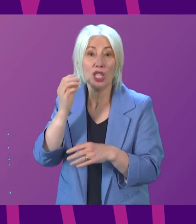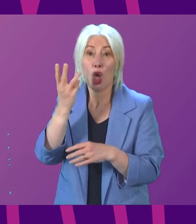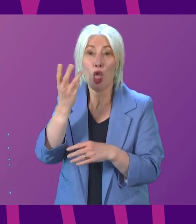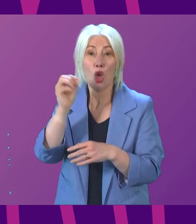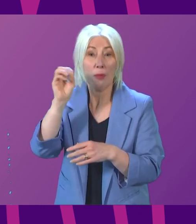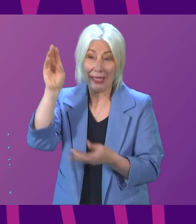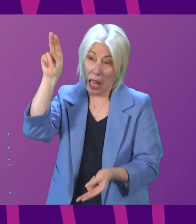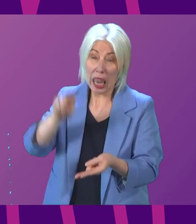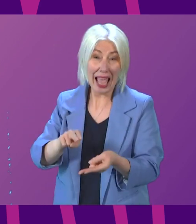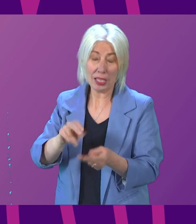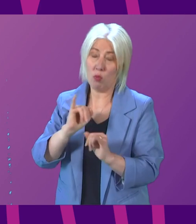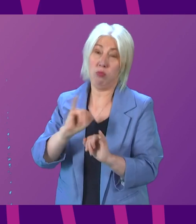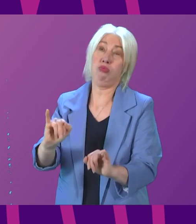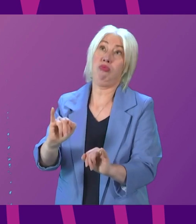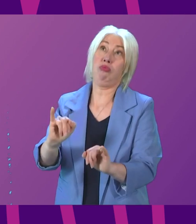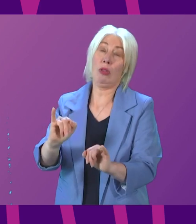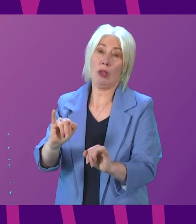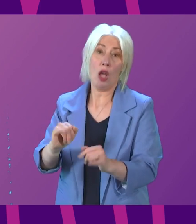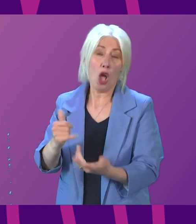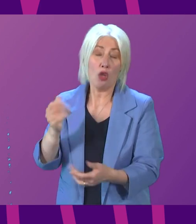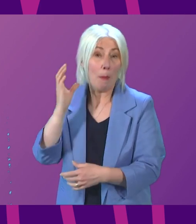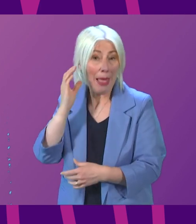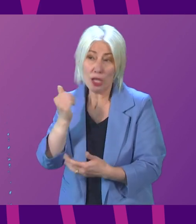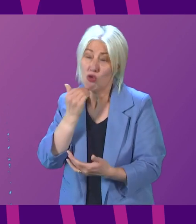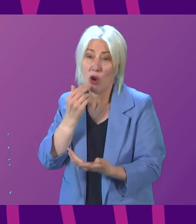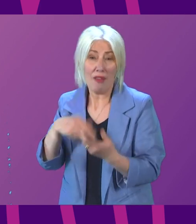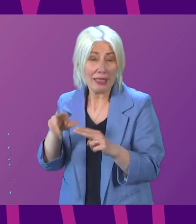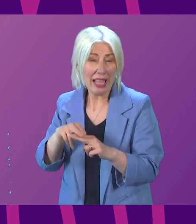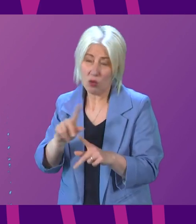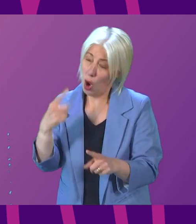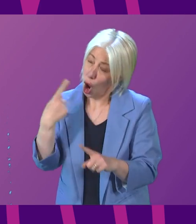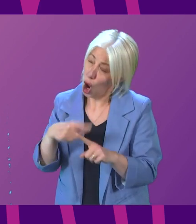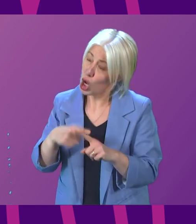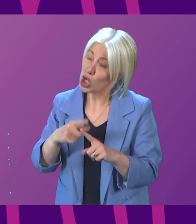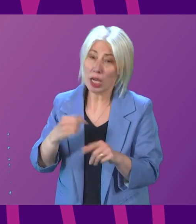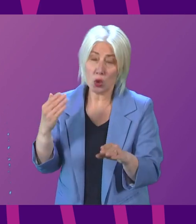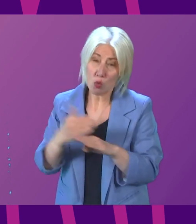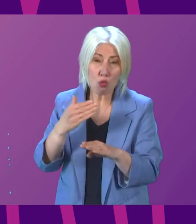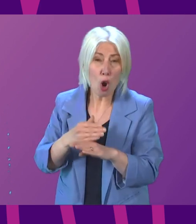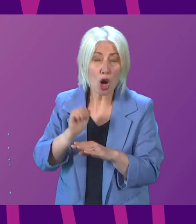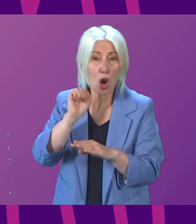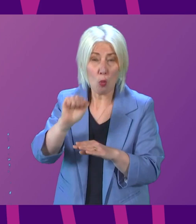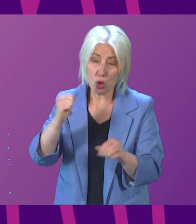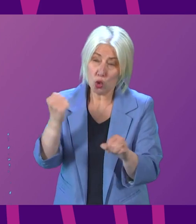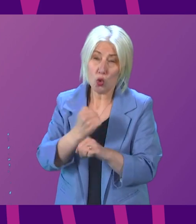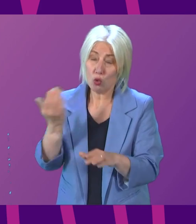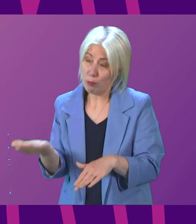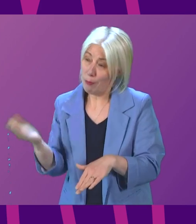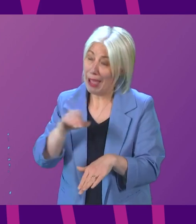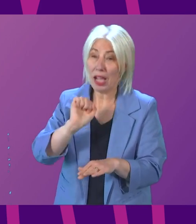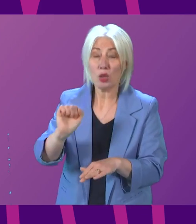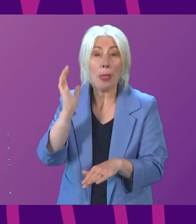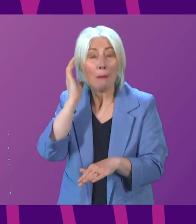shocking figure. First Minister, what urgent steps will this Government take to restore beds in our NHS